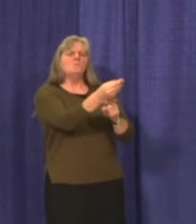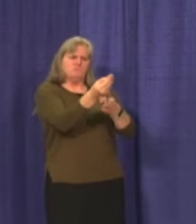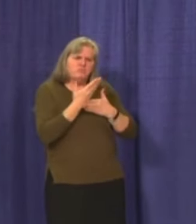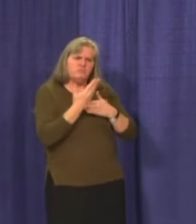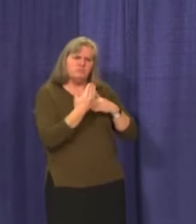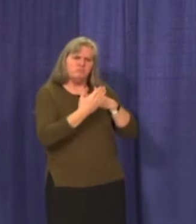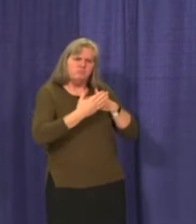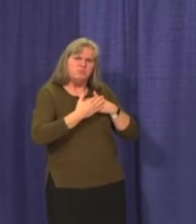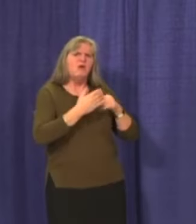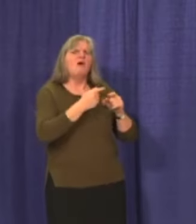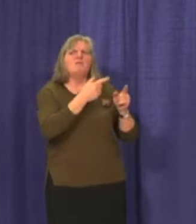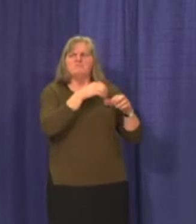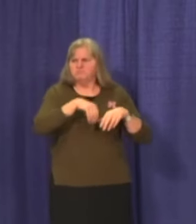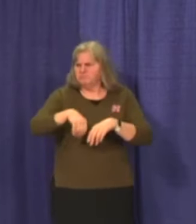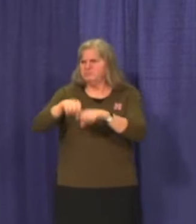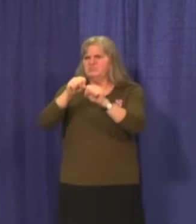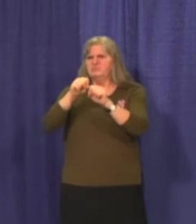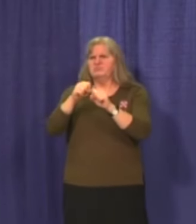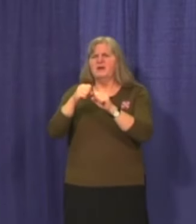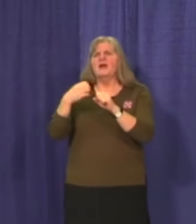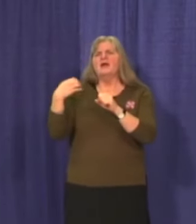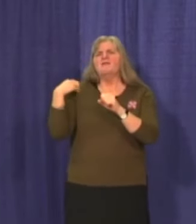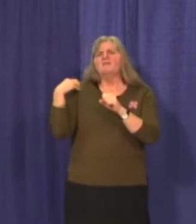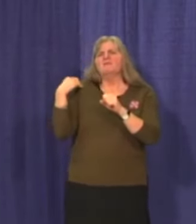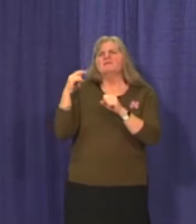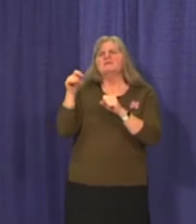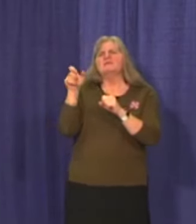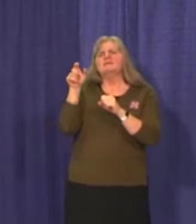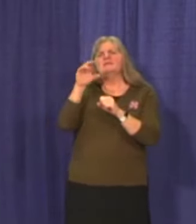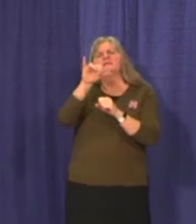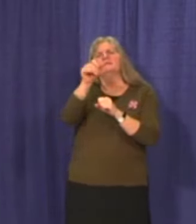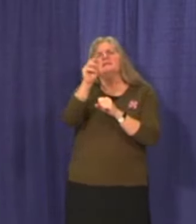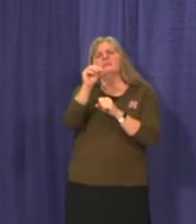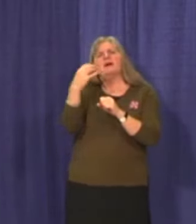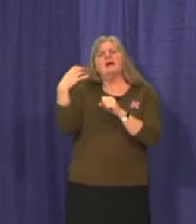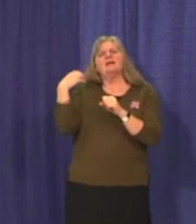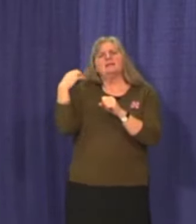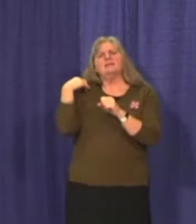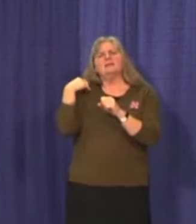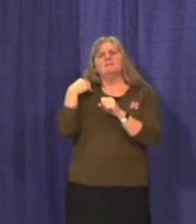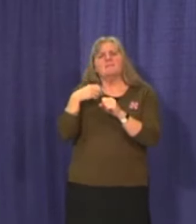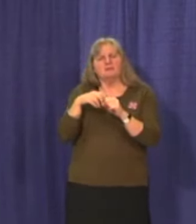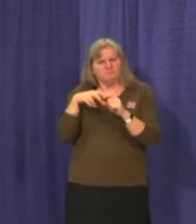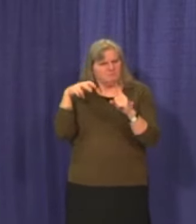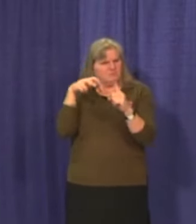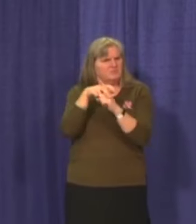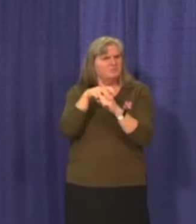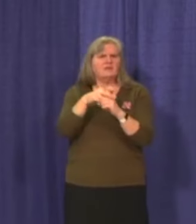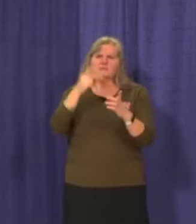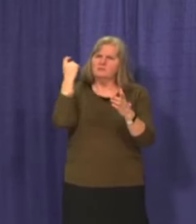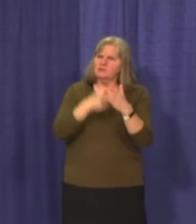And thanks to our SEMA enforcement team who found and charged these two individuals.